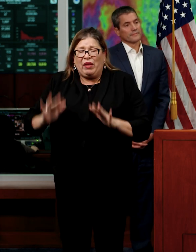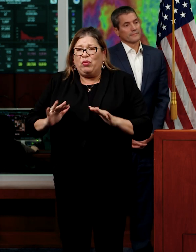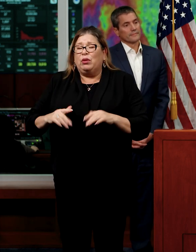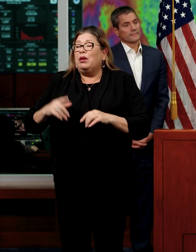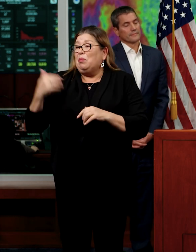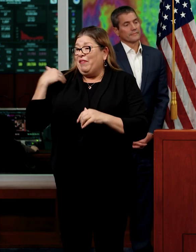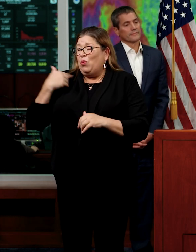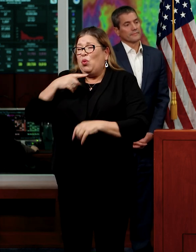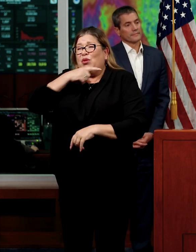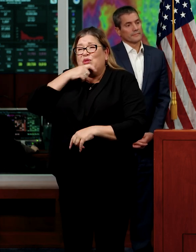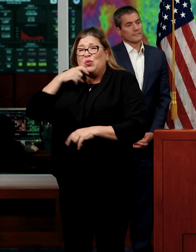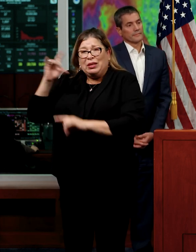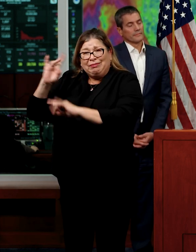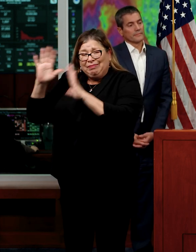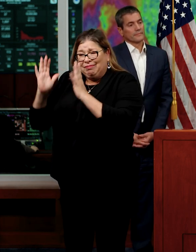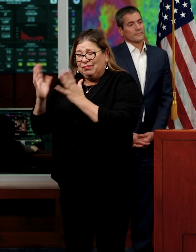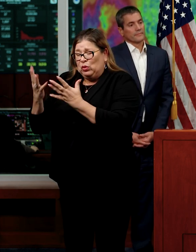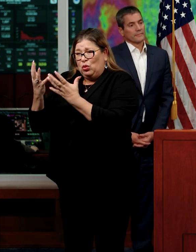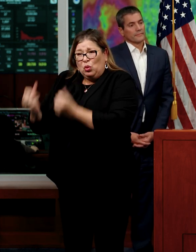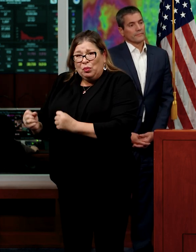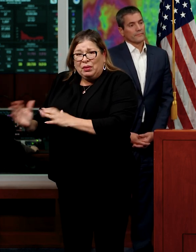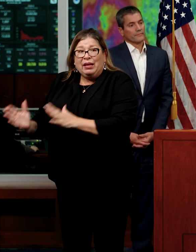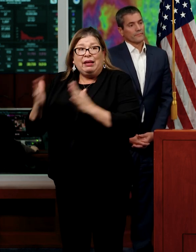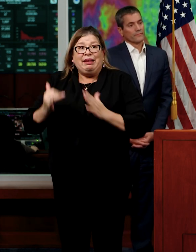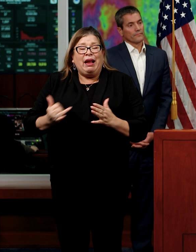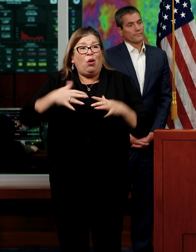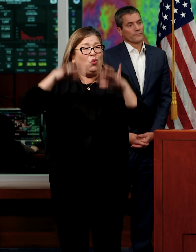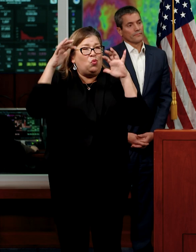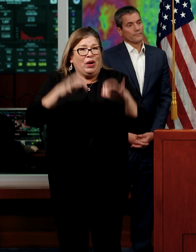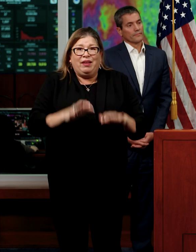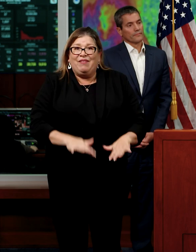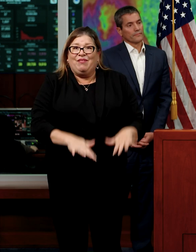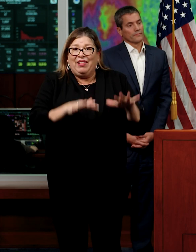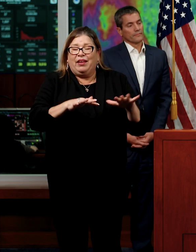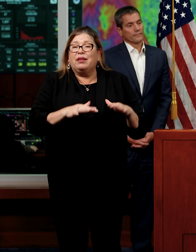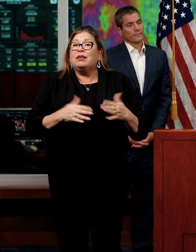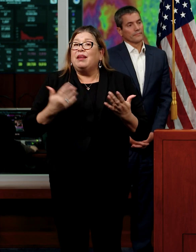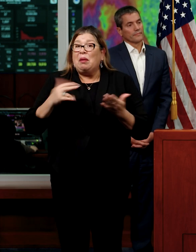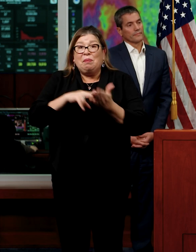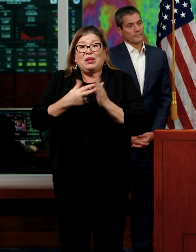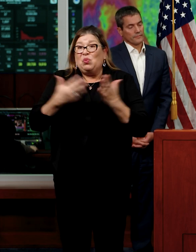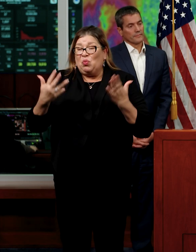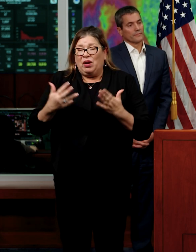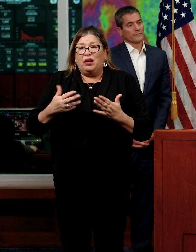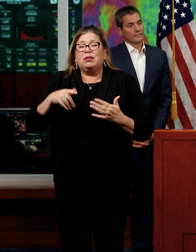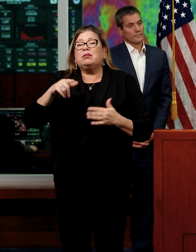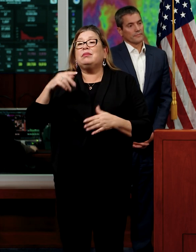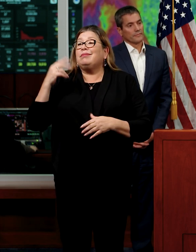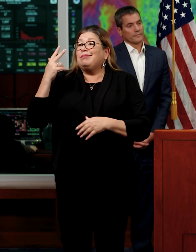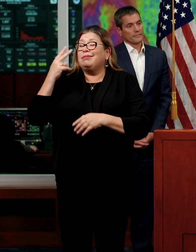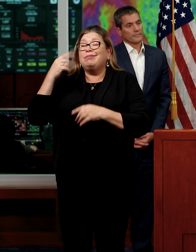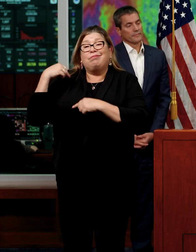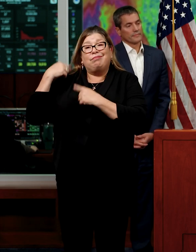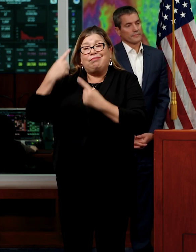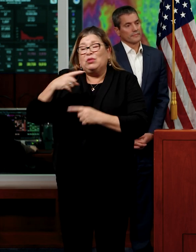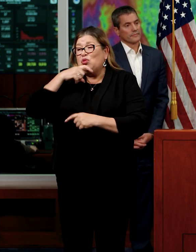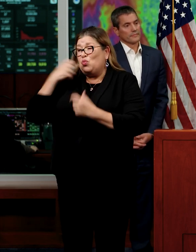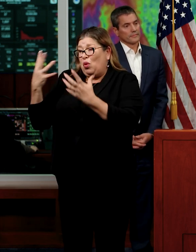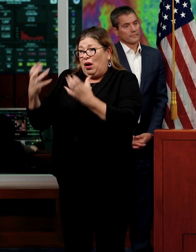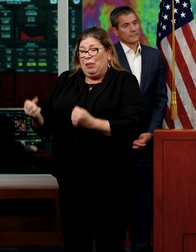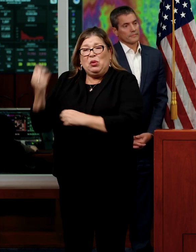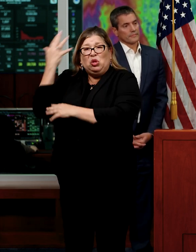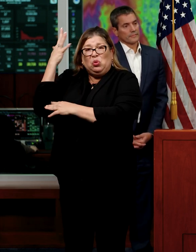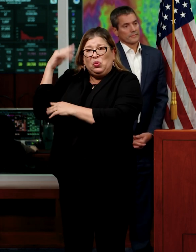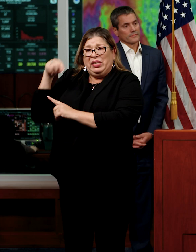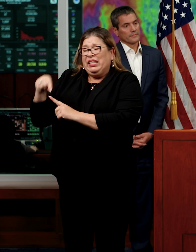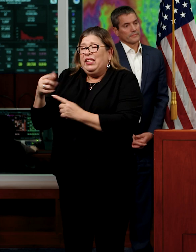to extreme flood. What that means is a lot of our trees are stressed after three years of intensive drought. The